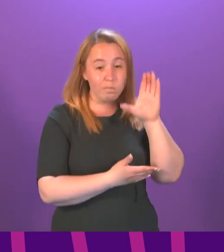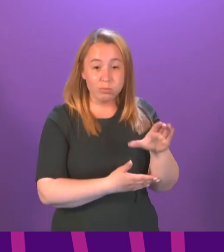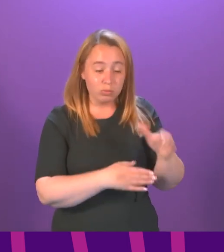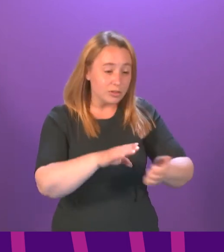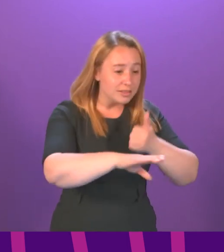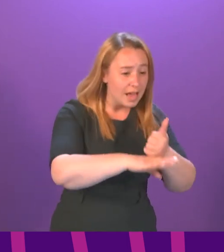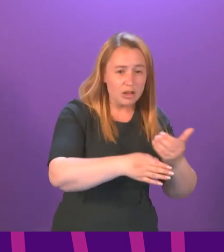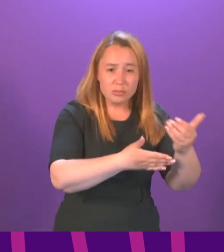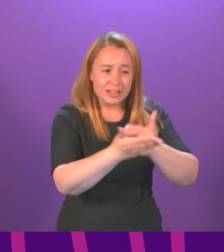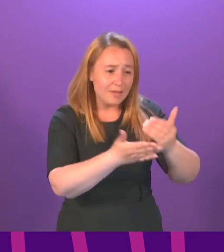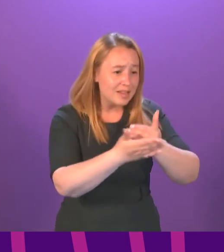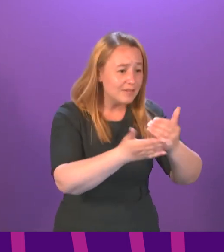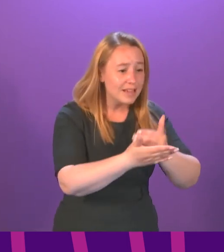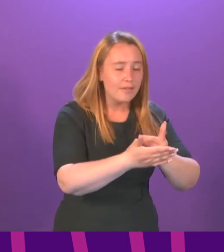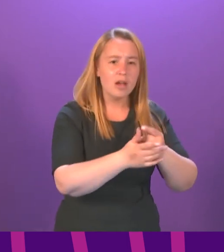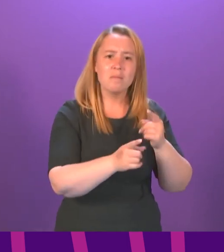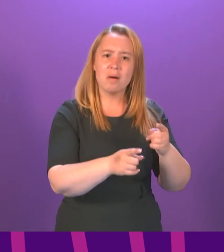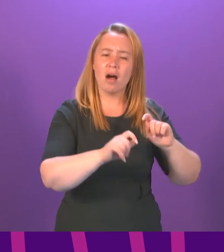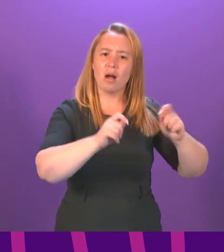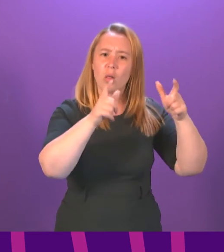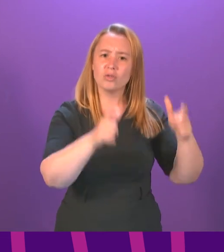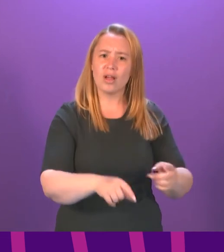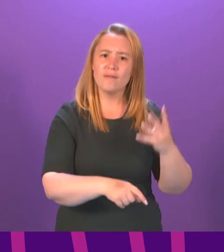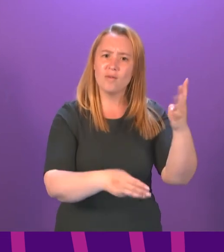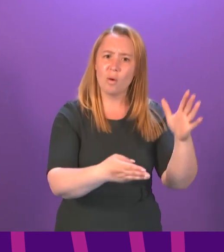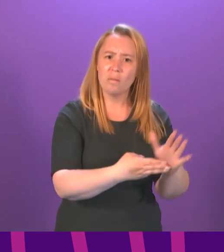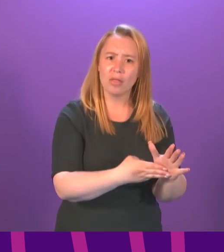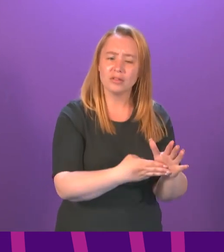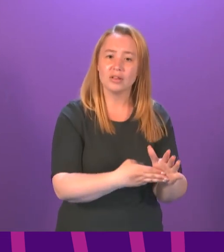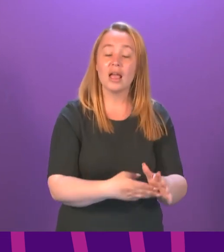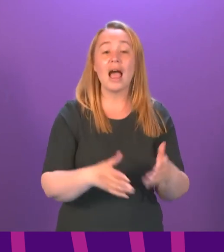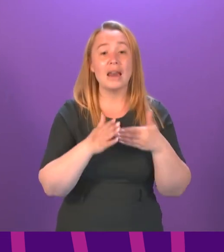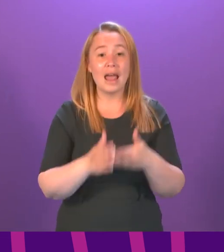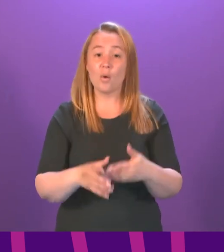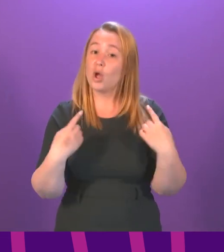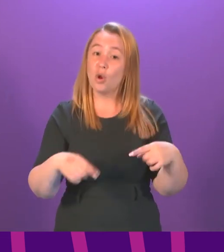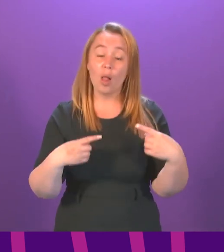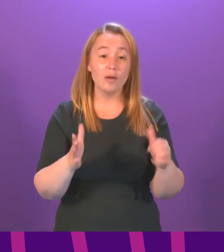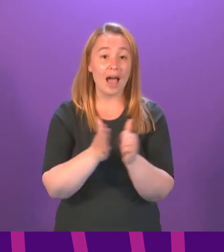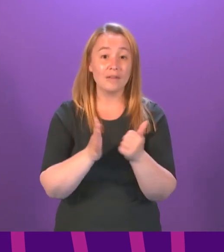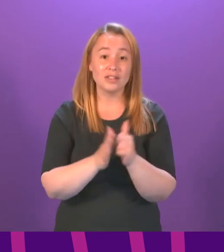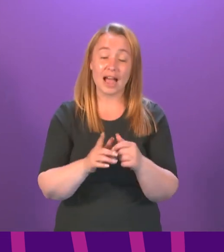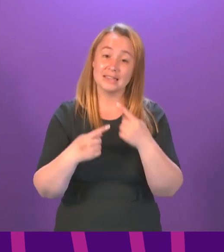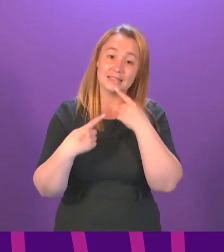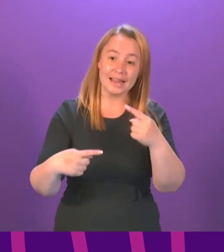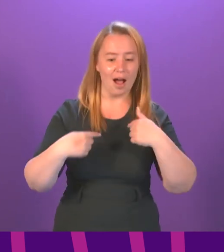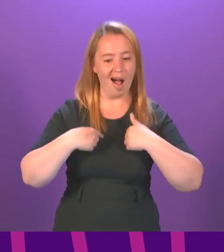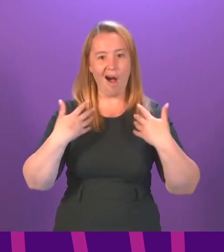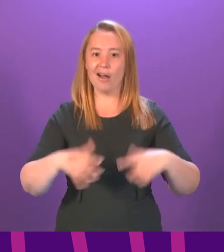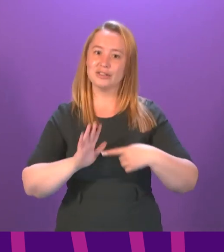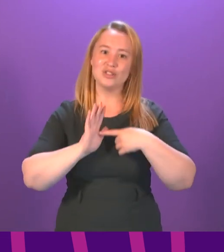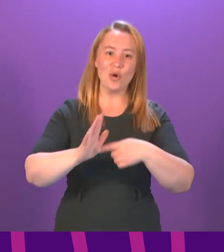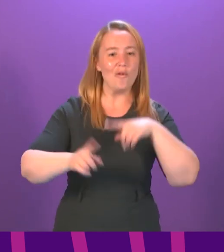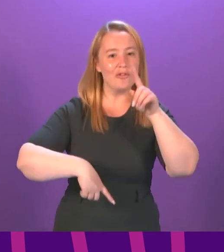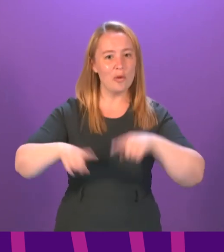rules remain tight, and they are not even allowed to advertise the fact that they are showing the tournament there. The last thing they want to see is the progress we have made